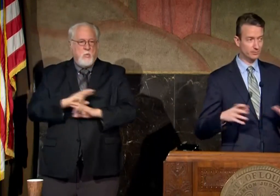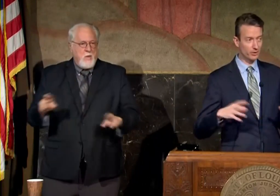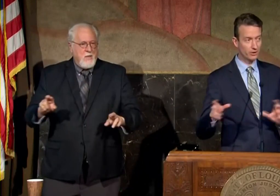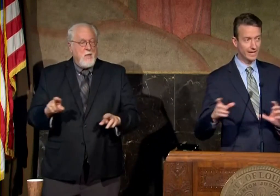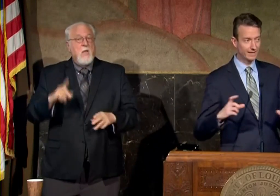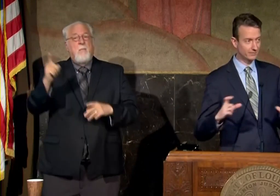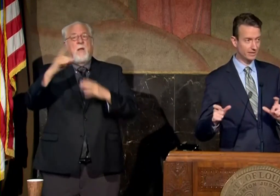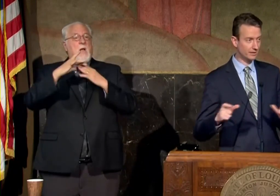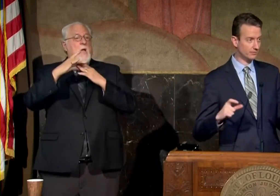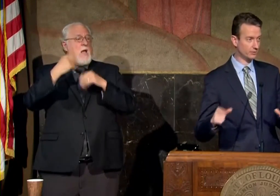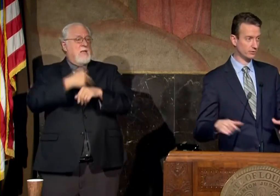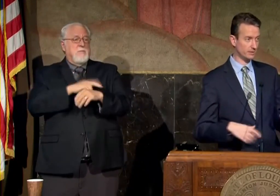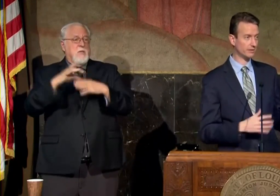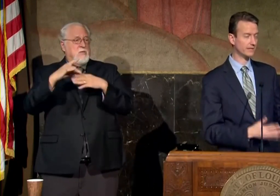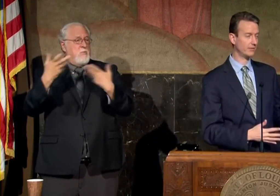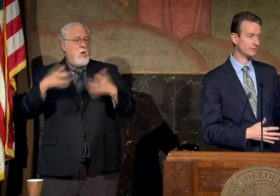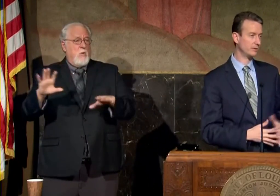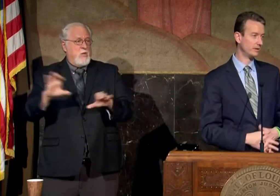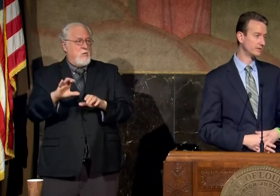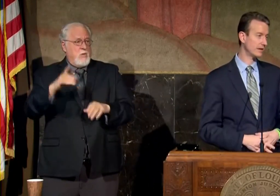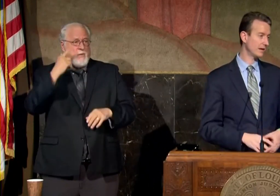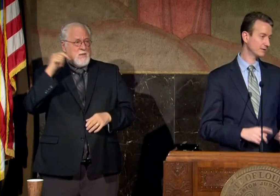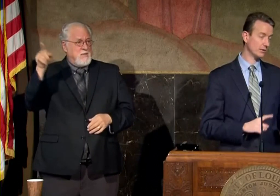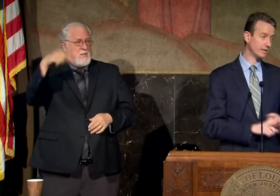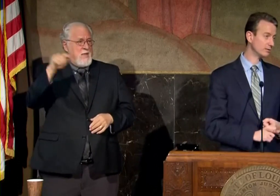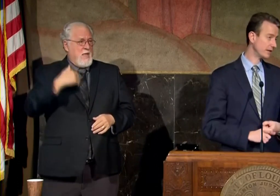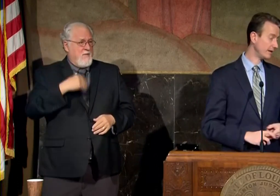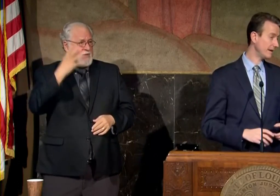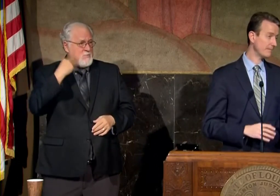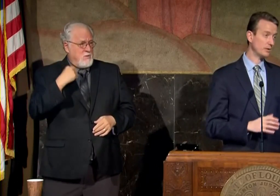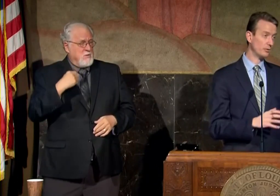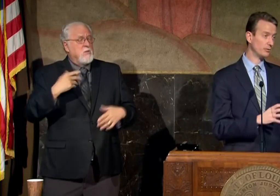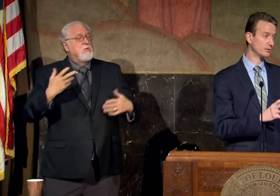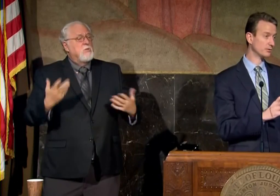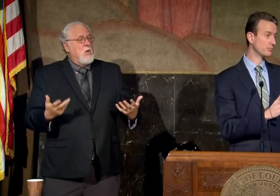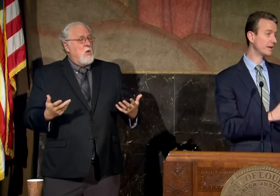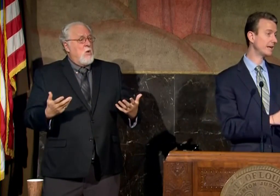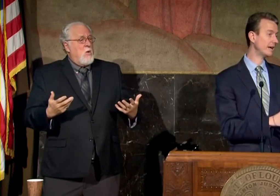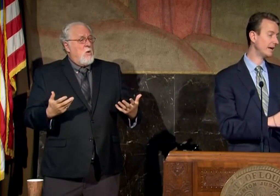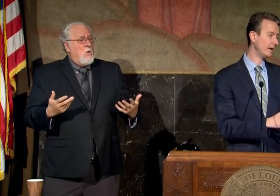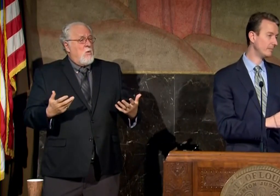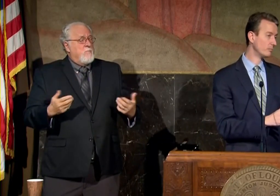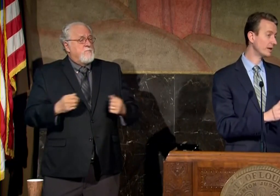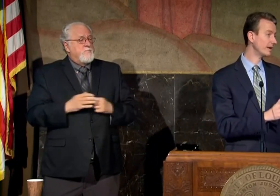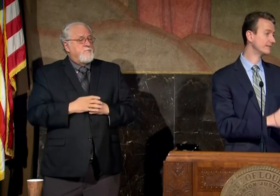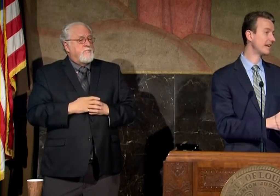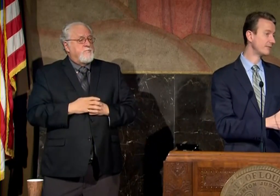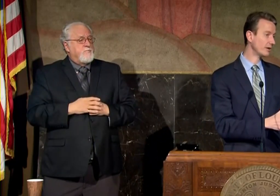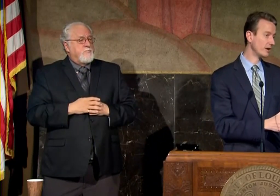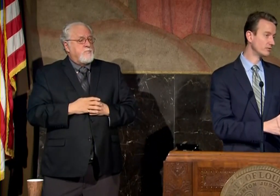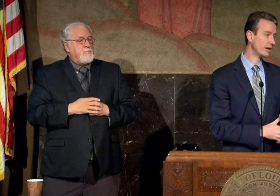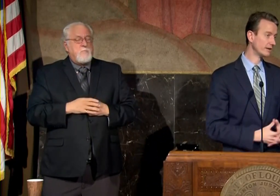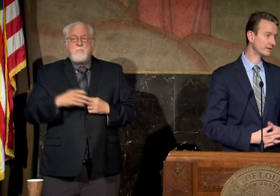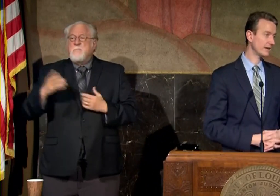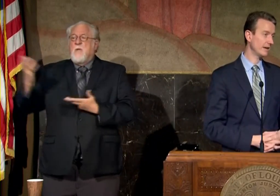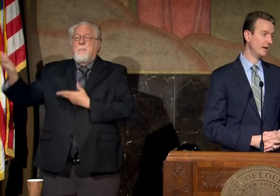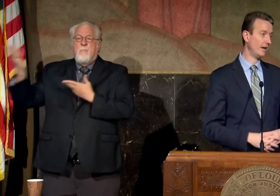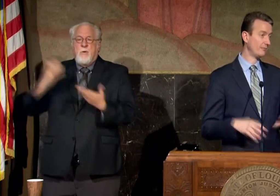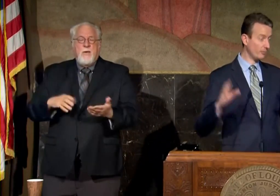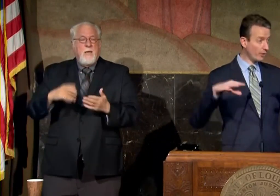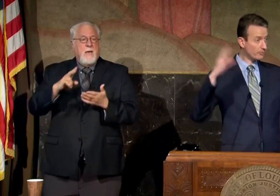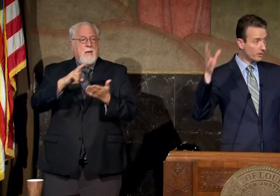leadership are already activating individually because they have experience so like you say you know there's there's bringing bringing in staffing contracts